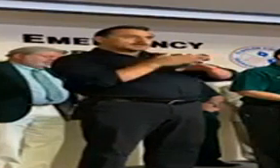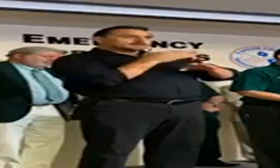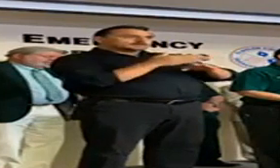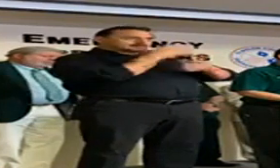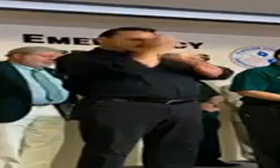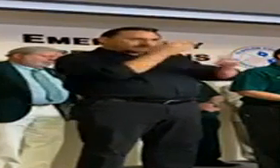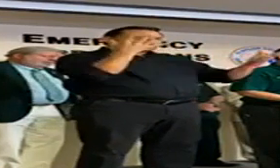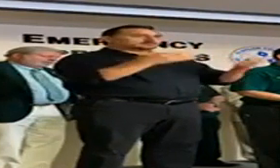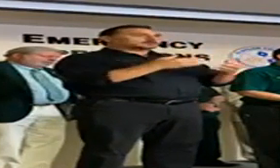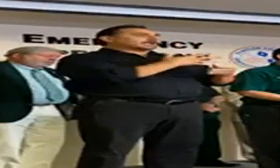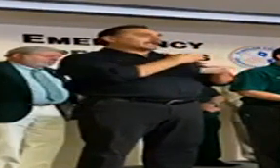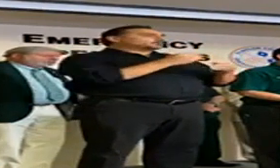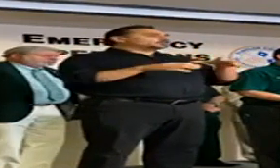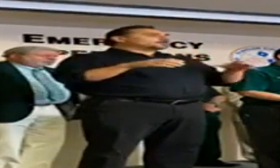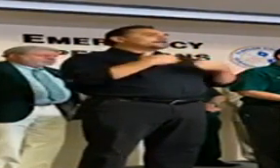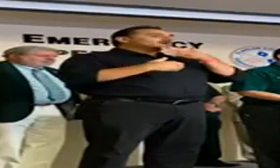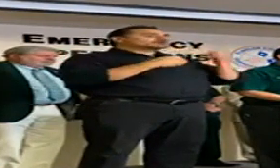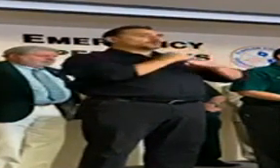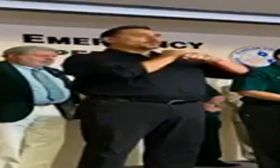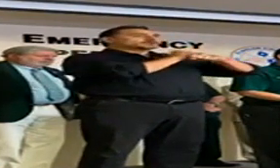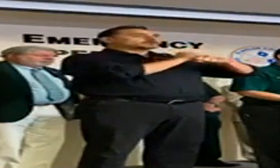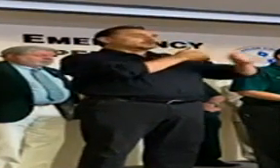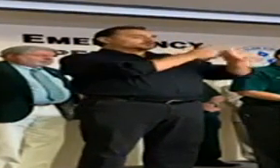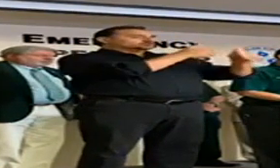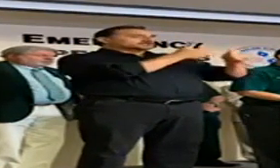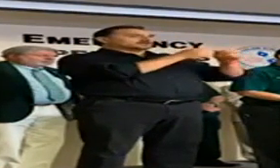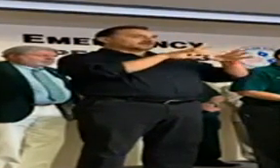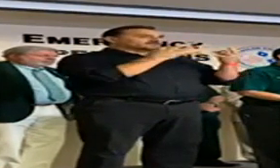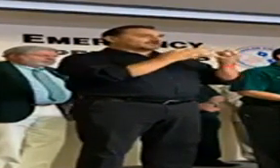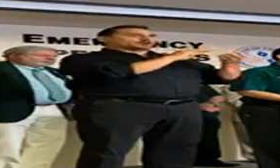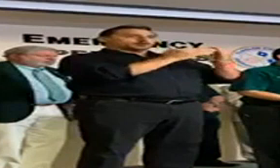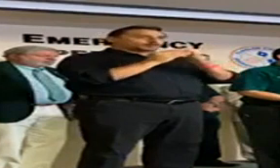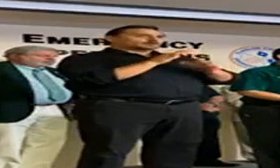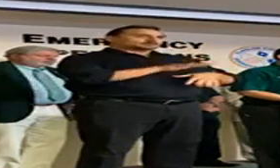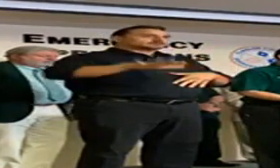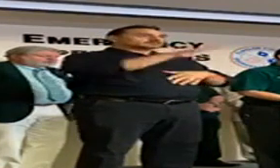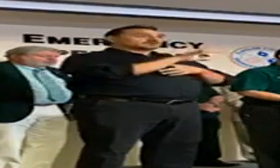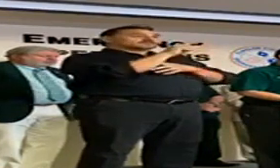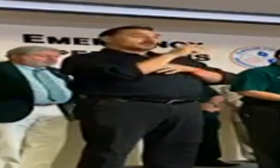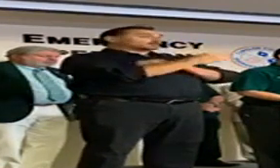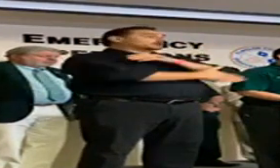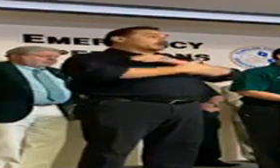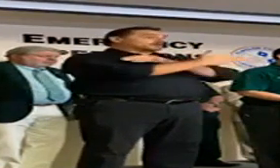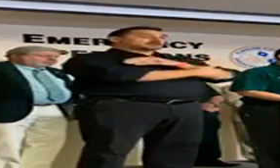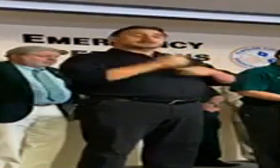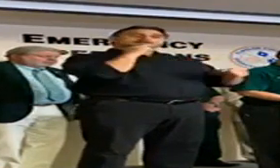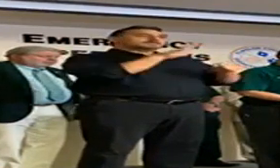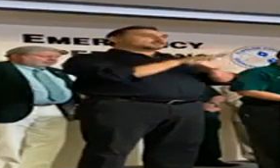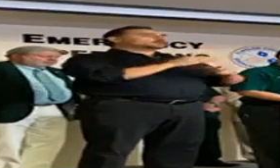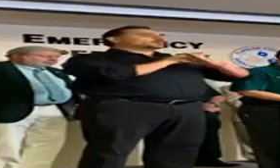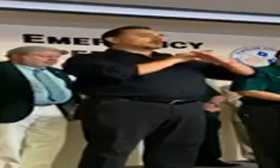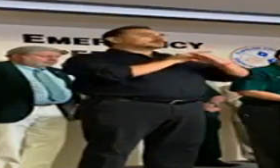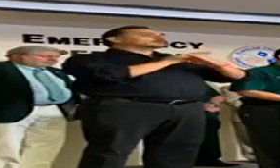part to protect yourself, your family, and our entire community. Flagler County is committed to protecting our employees,